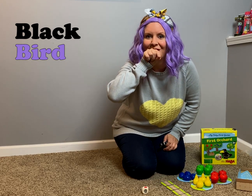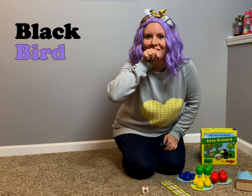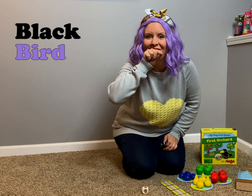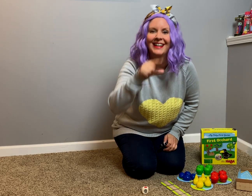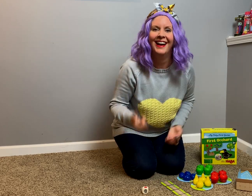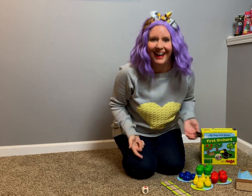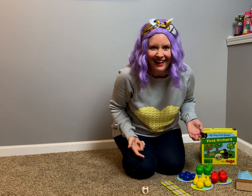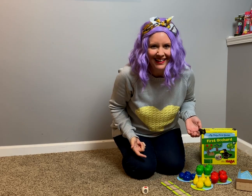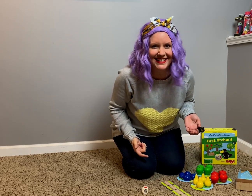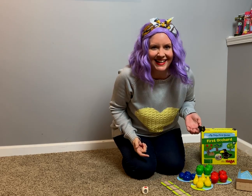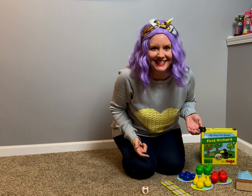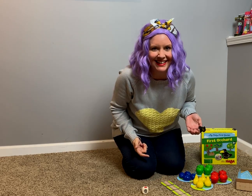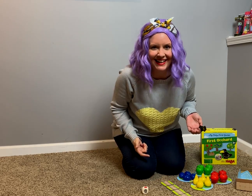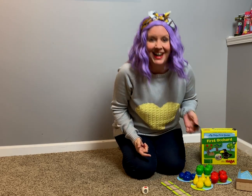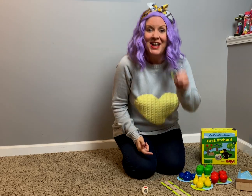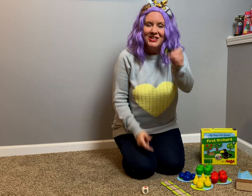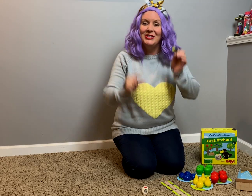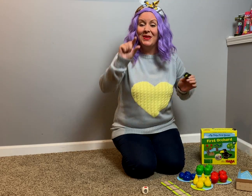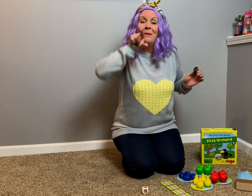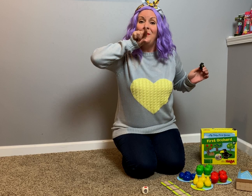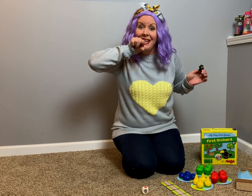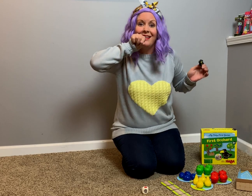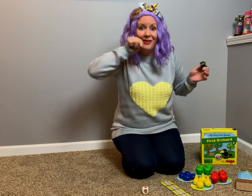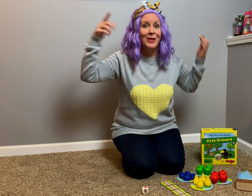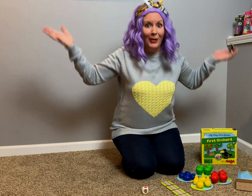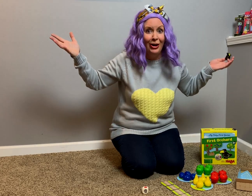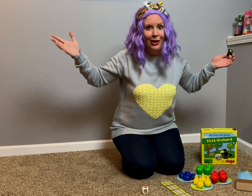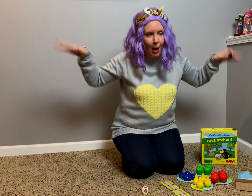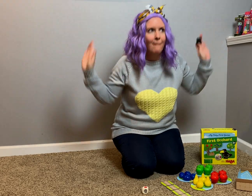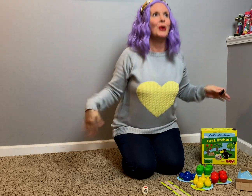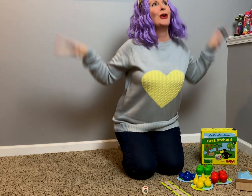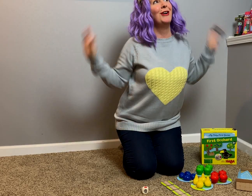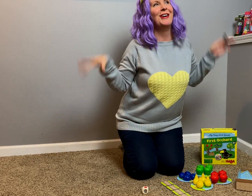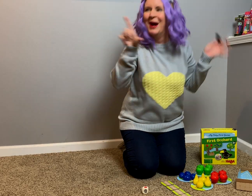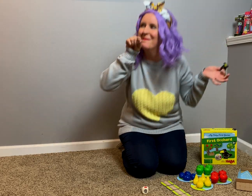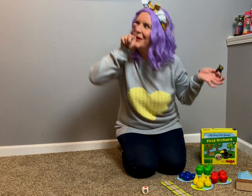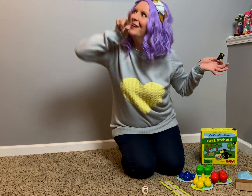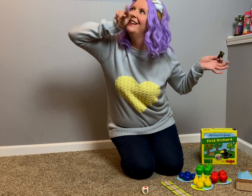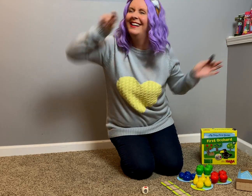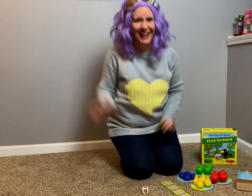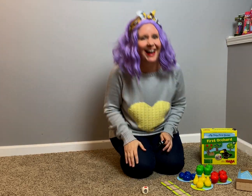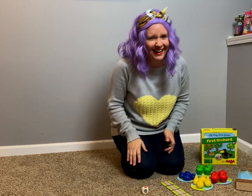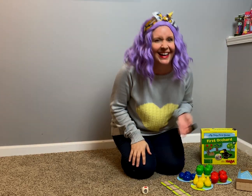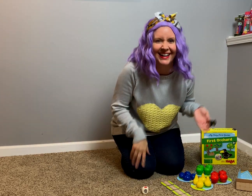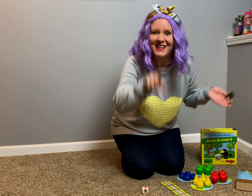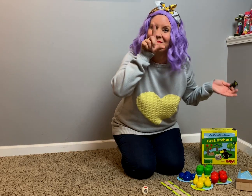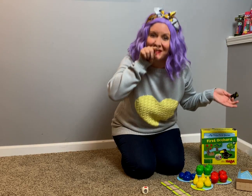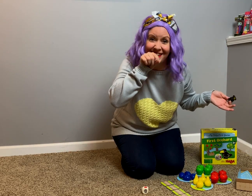Bird. Bird. Isn't that silly? You're doing the beak of the bird. Bird. Bird. Bird.